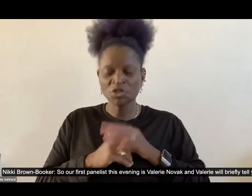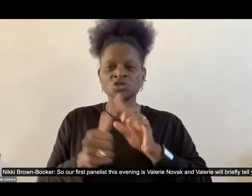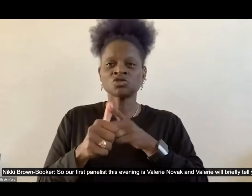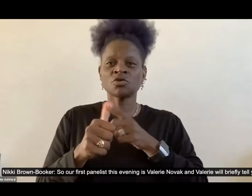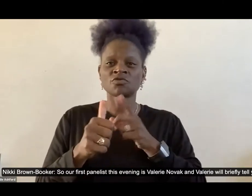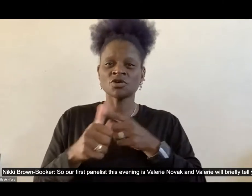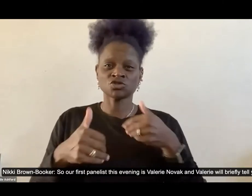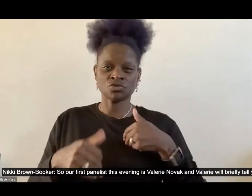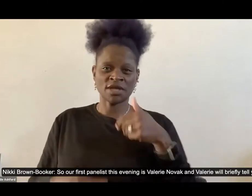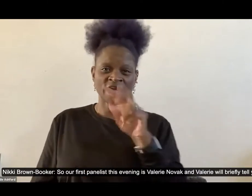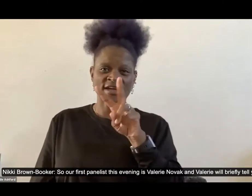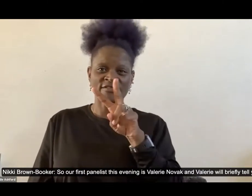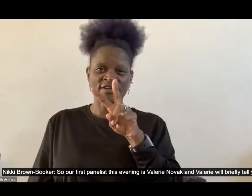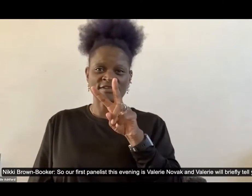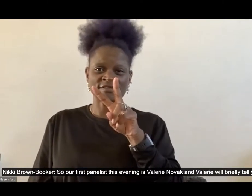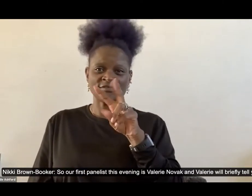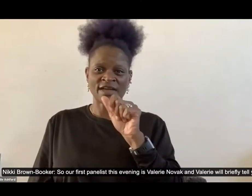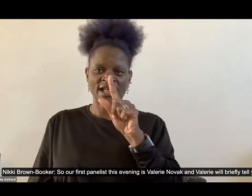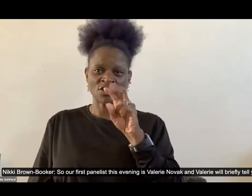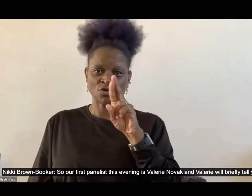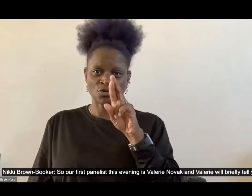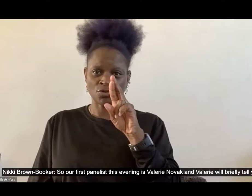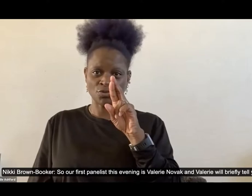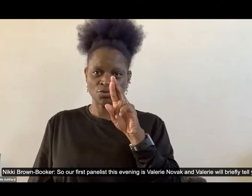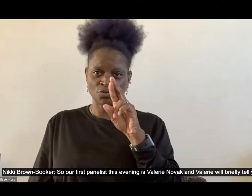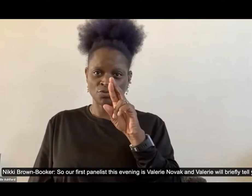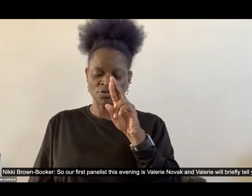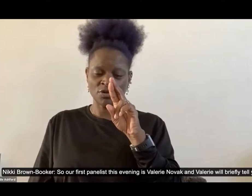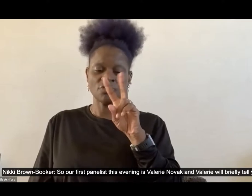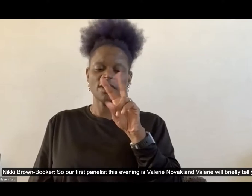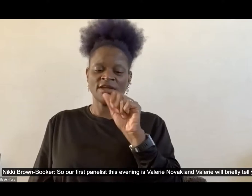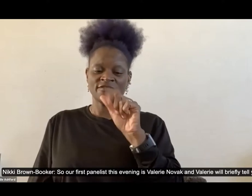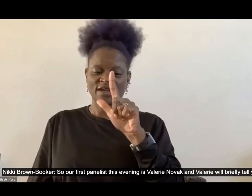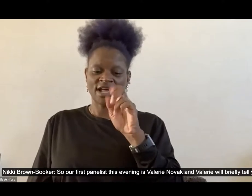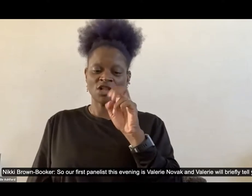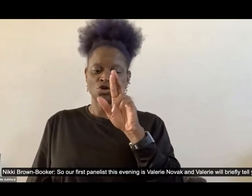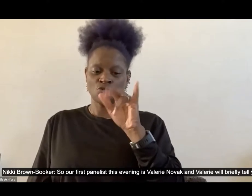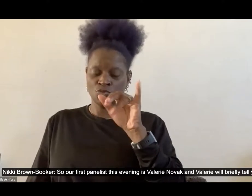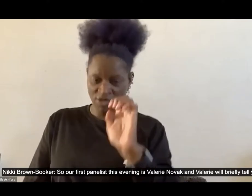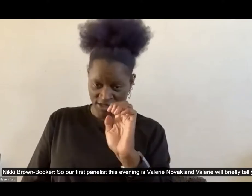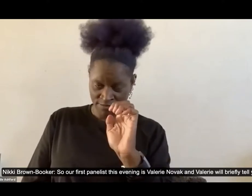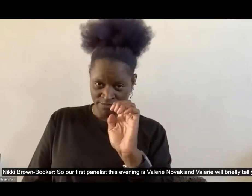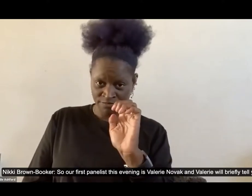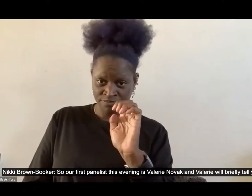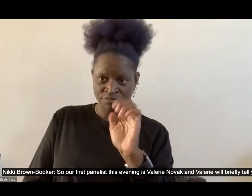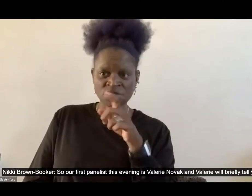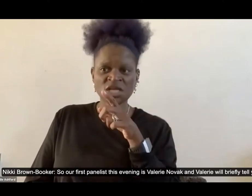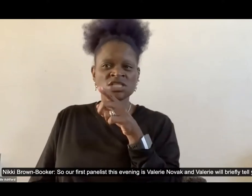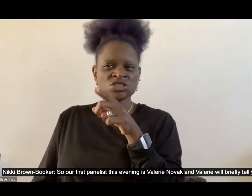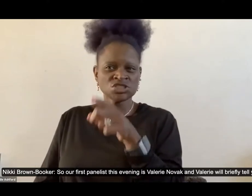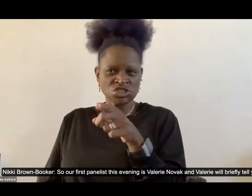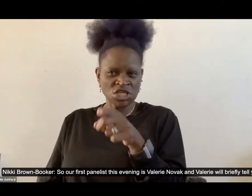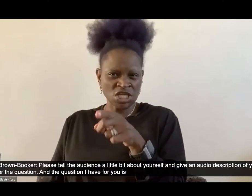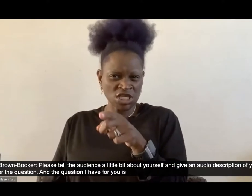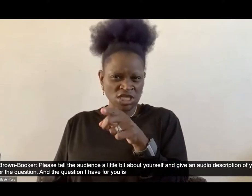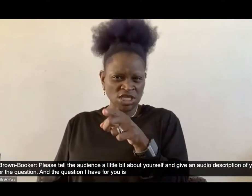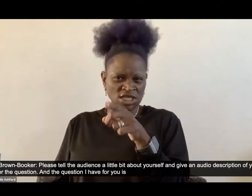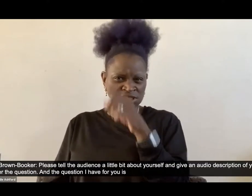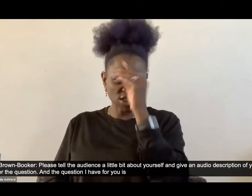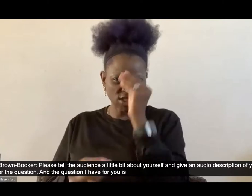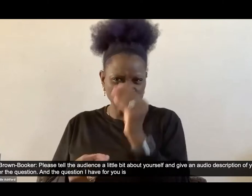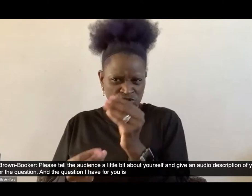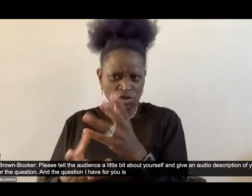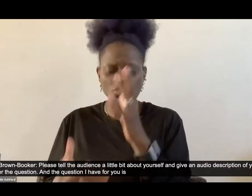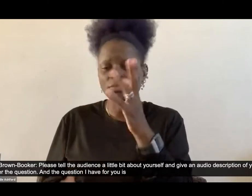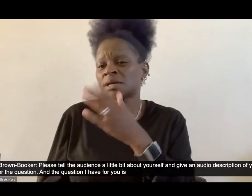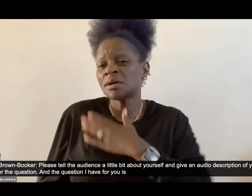Novak. And, um, Valerie will briefly tell you a little, um, please tell